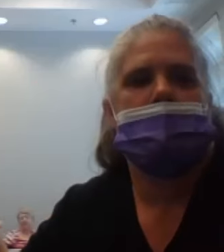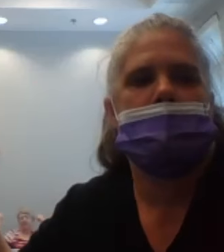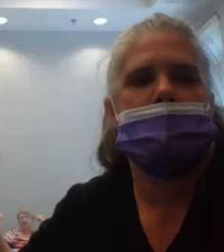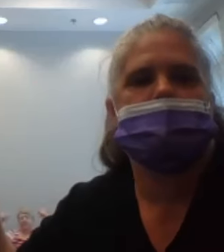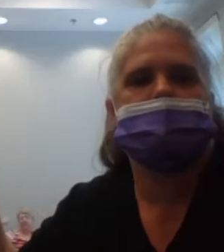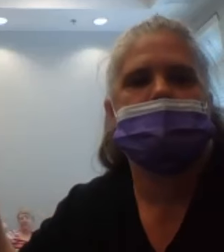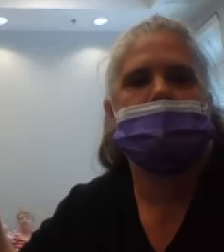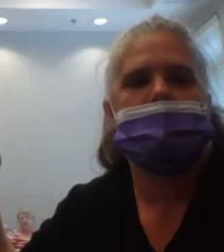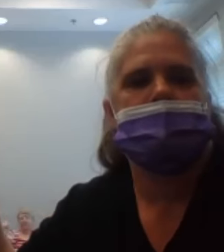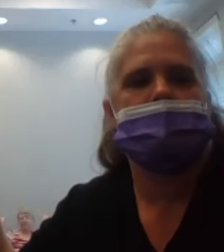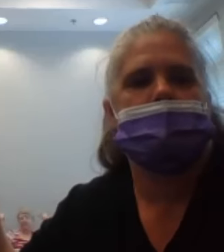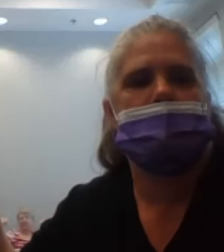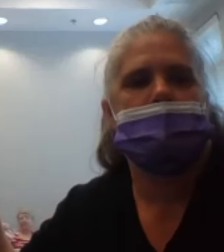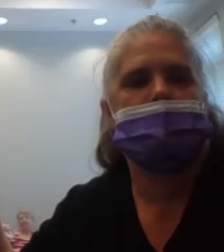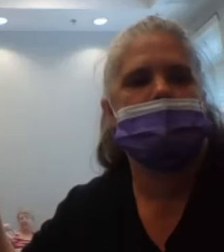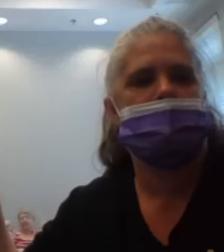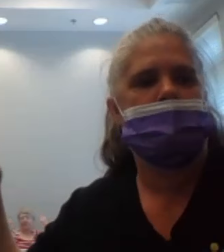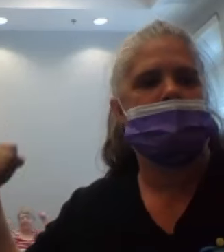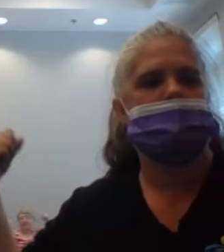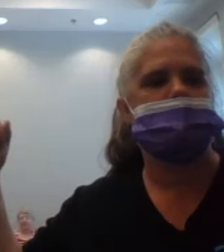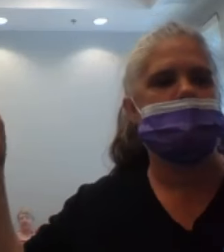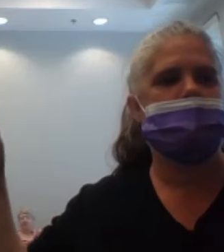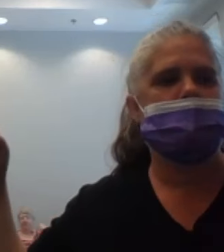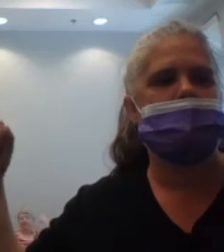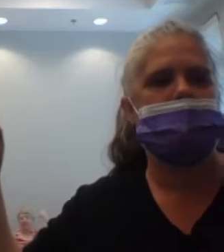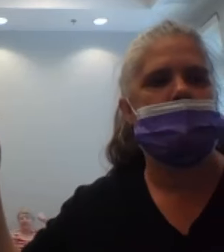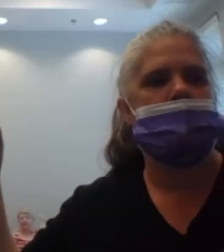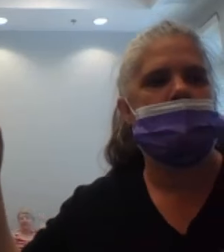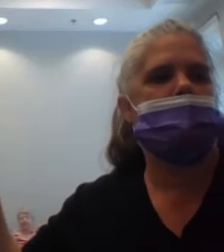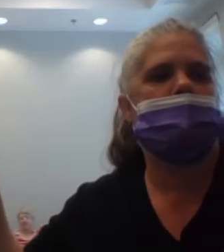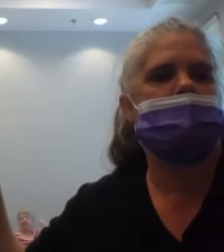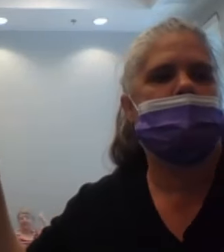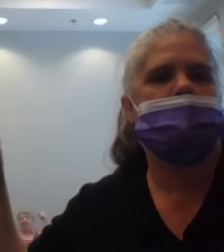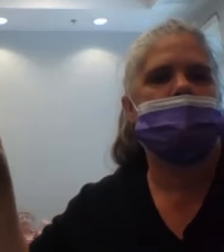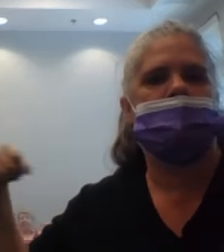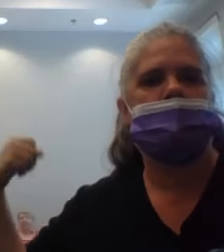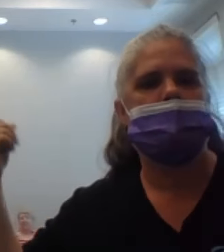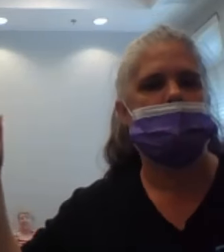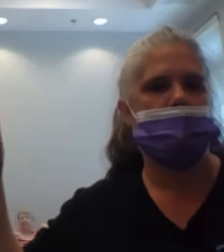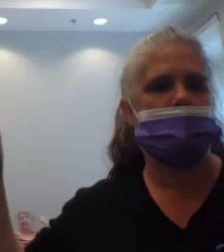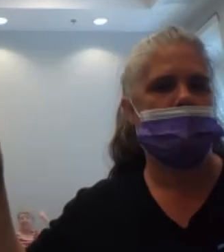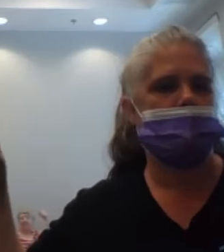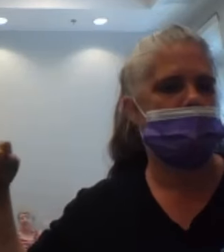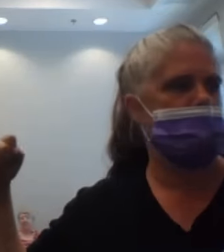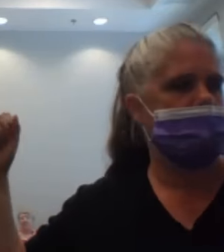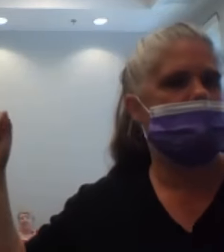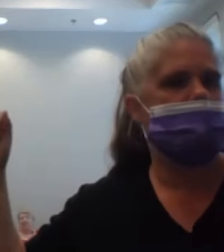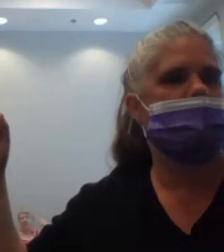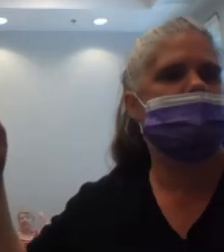eight, nine, 10, 11, 12, 13,